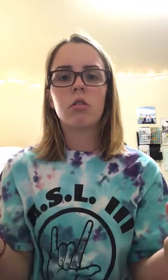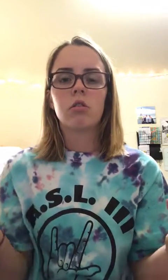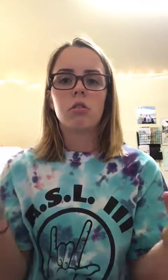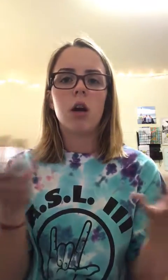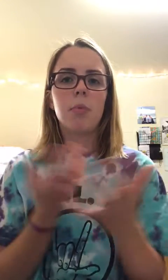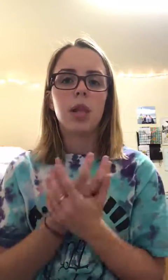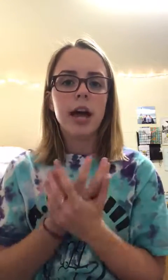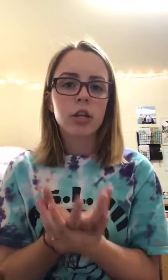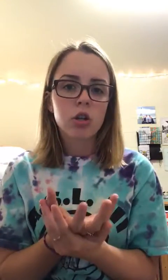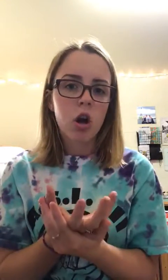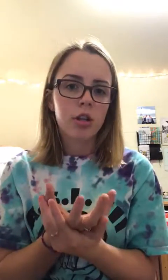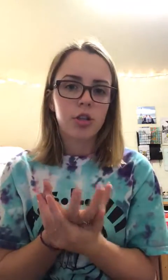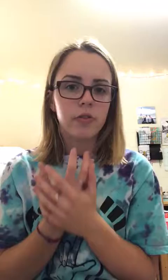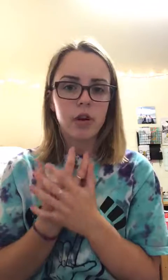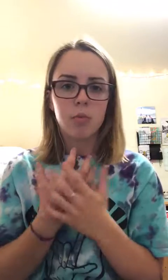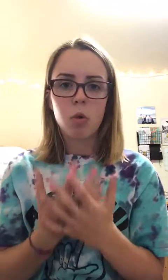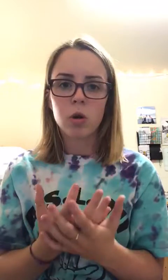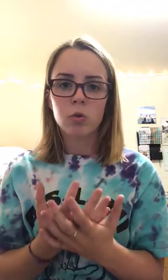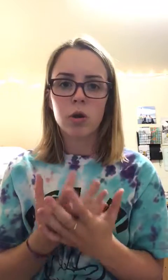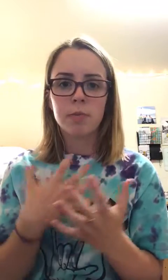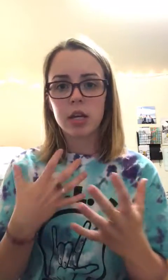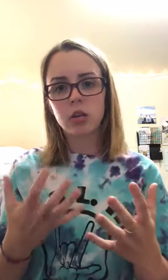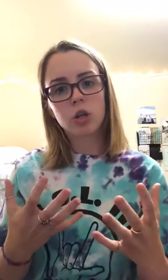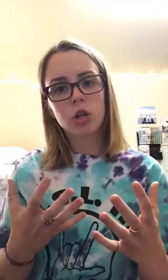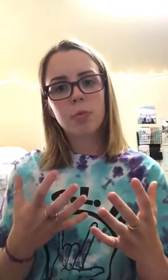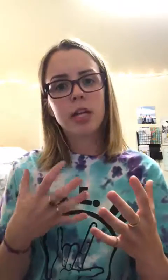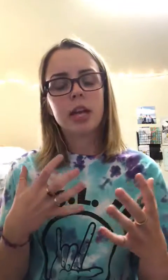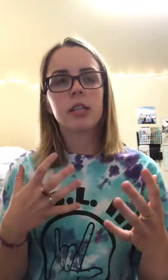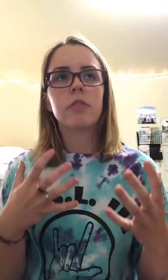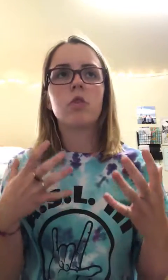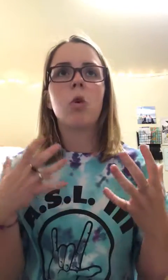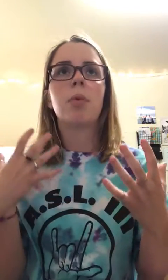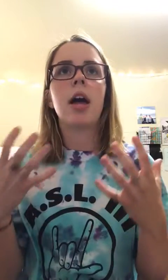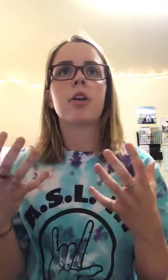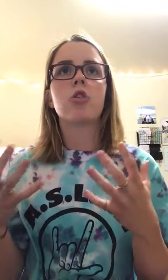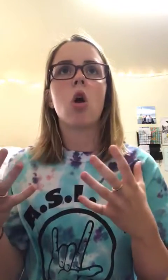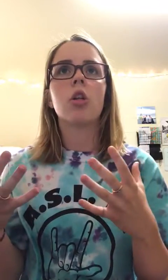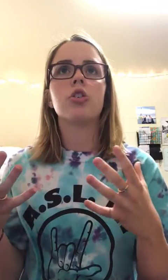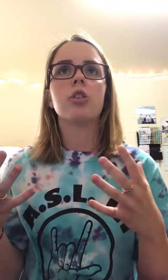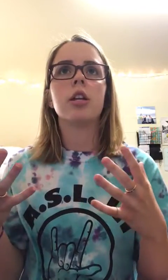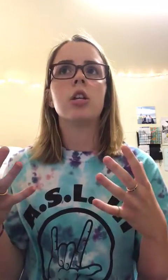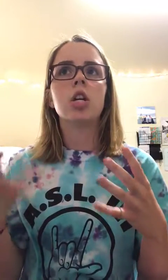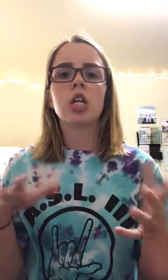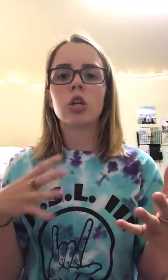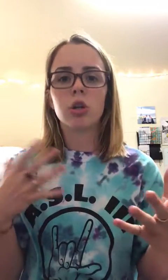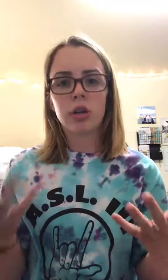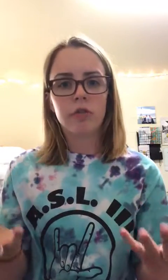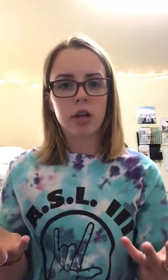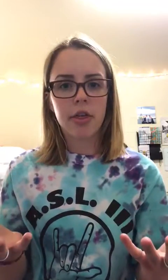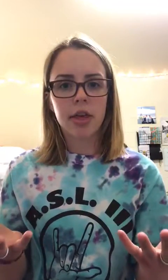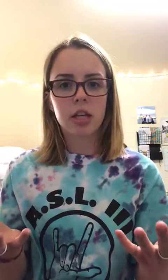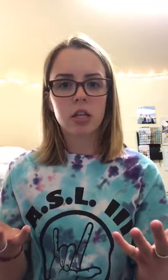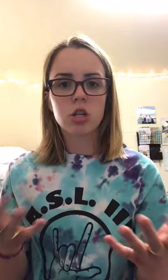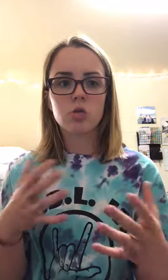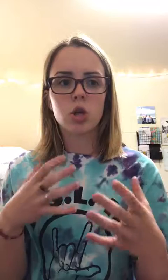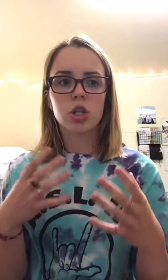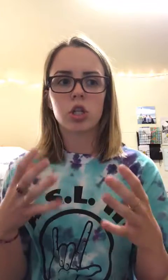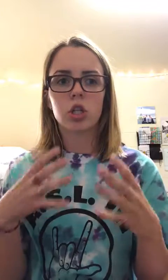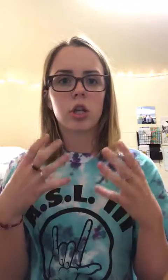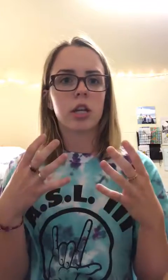And applying your knowledge is very important when being a learner because if you don't apply your knowledge, then you're learning for nothing. You are just learning,